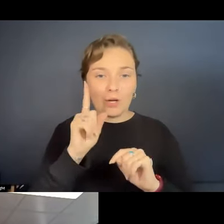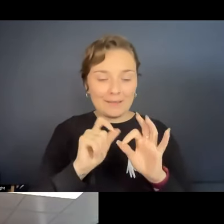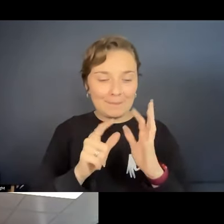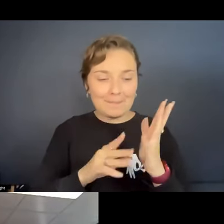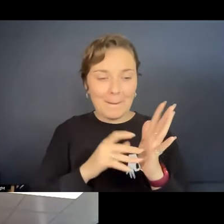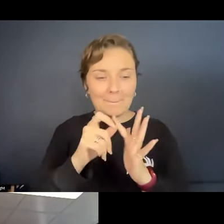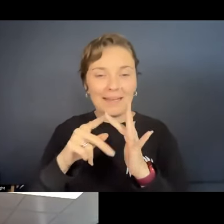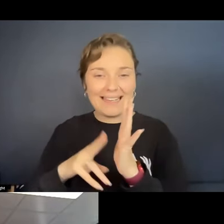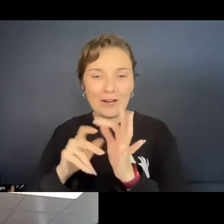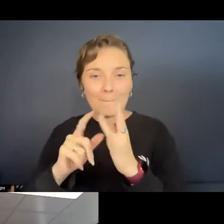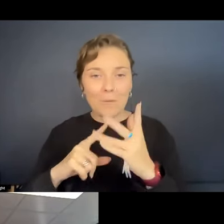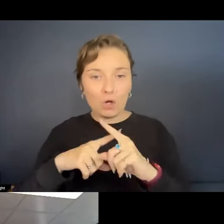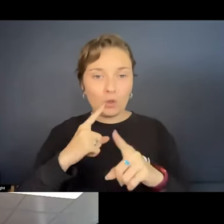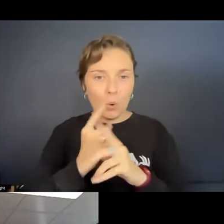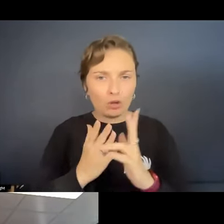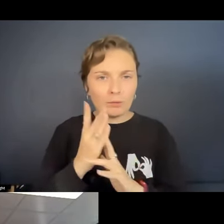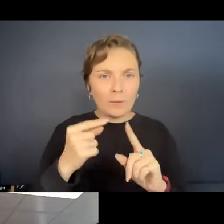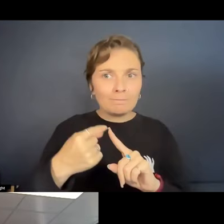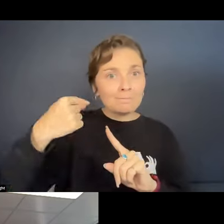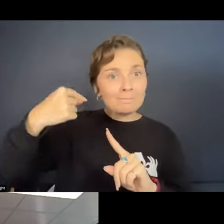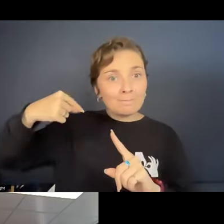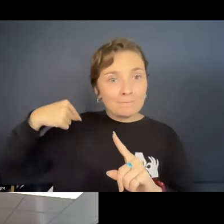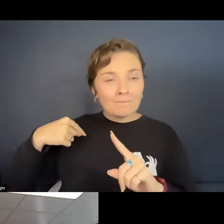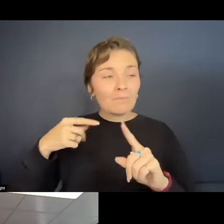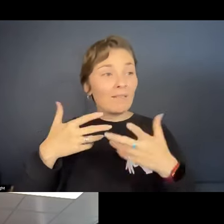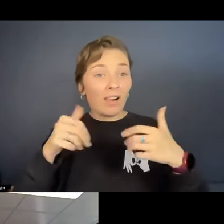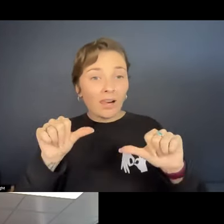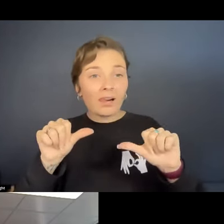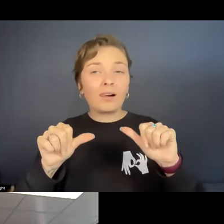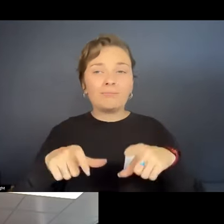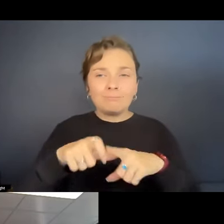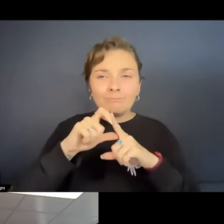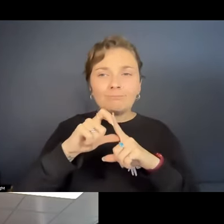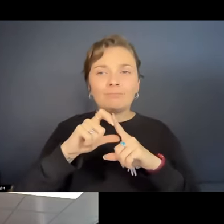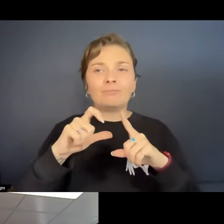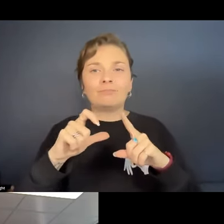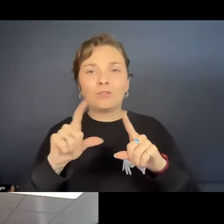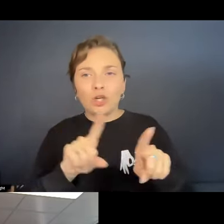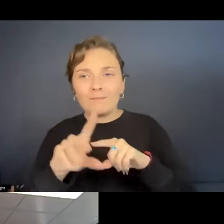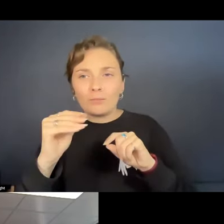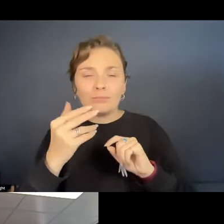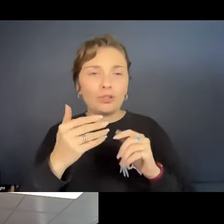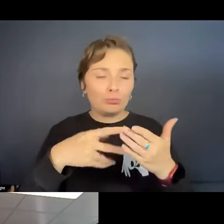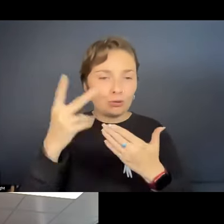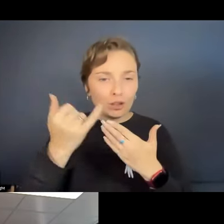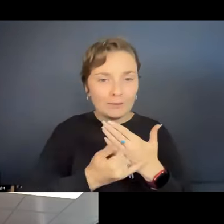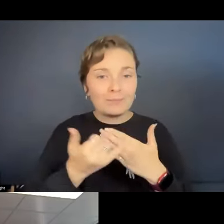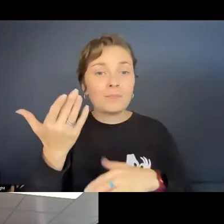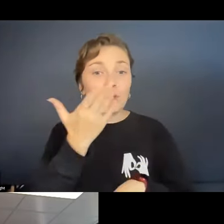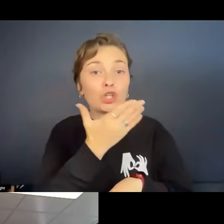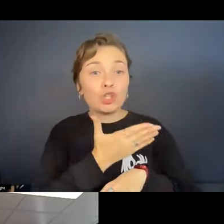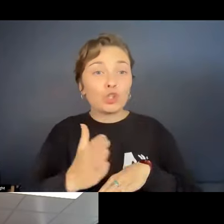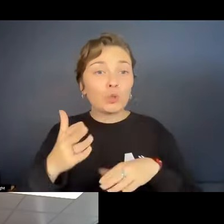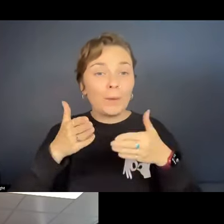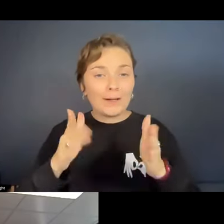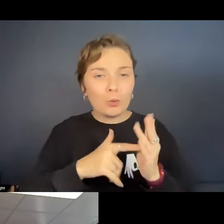Box, talking us through its successes, difficulties, learnings, and their learnings of the project. This is a new way to provide